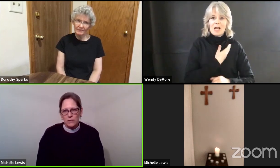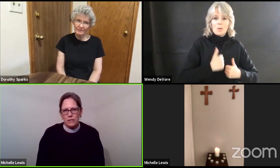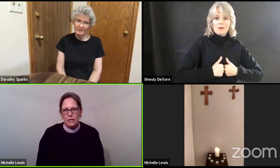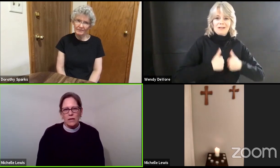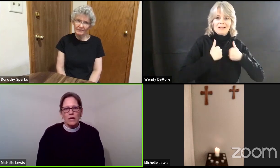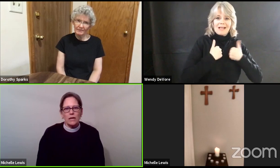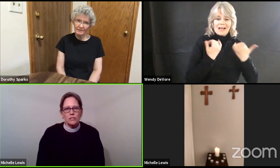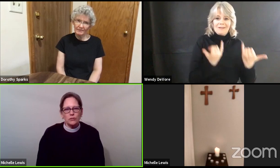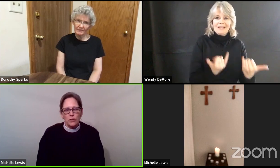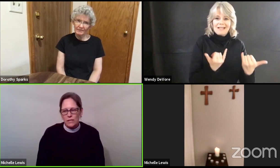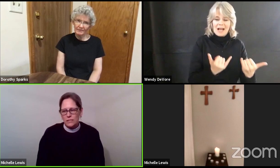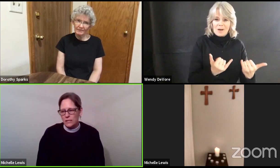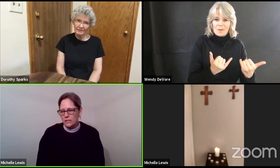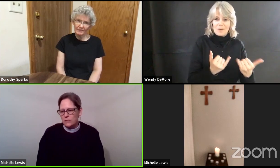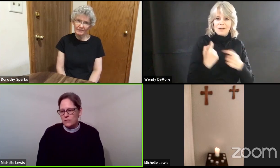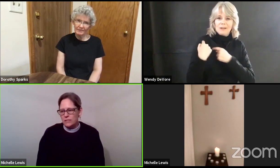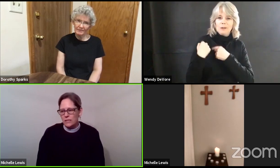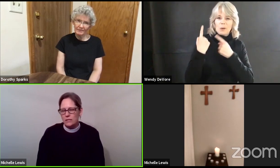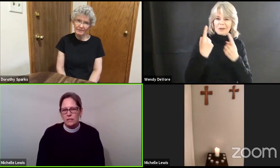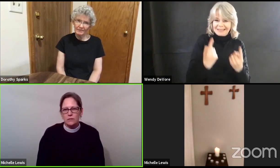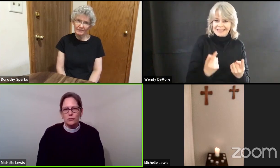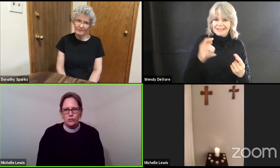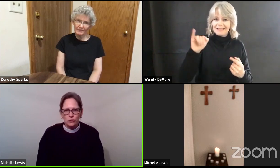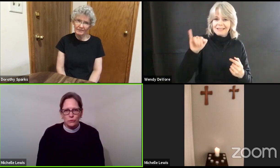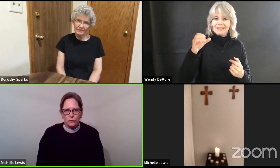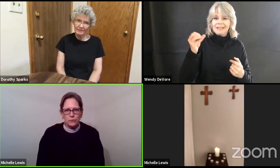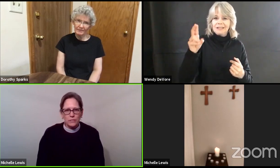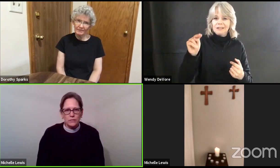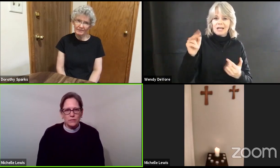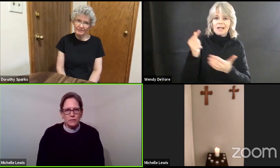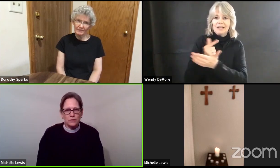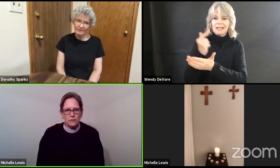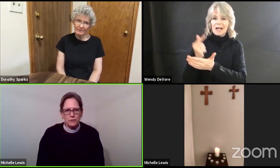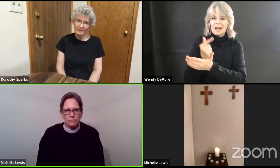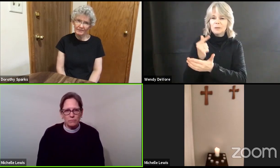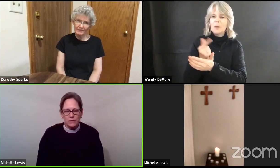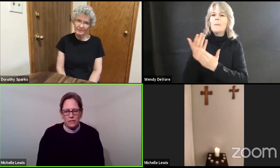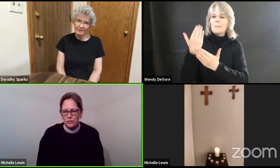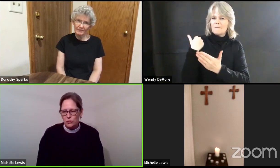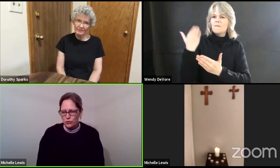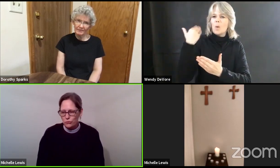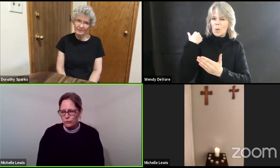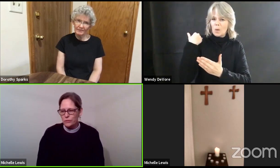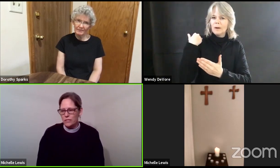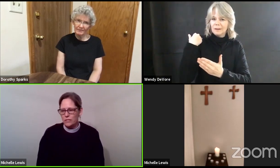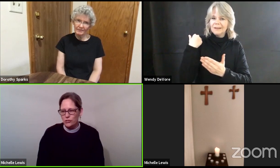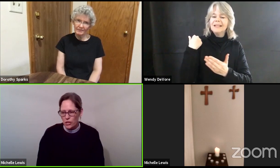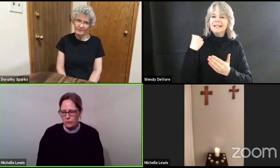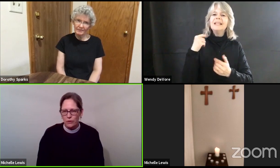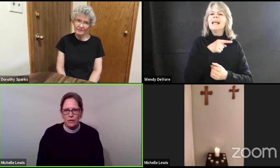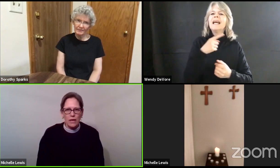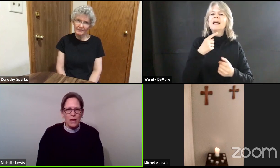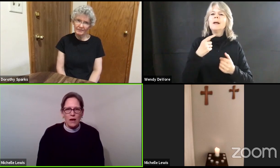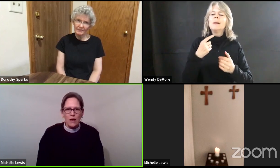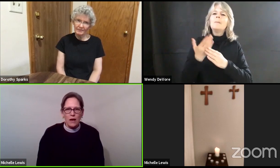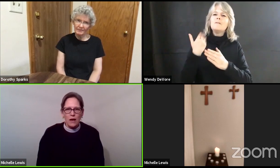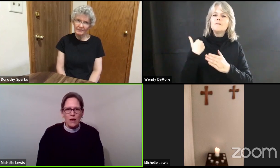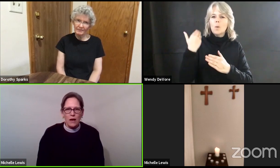and translated to say that the Jews, that the Jews in general are the